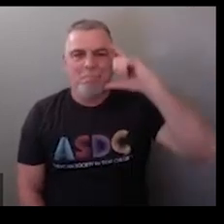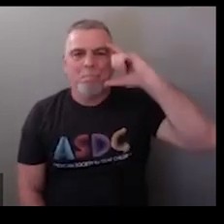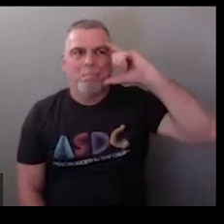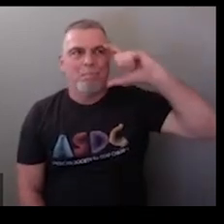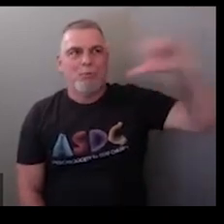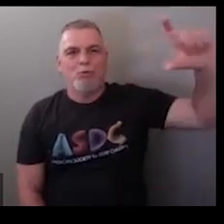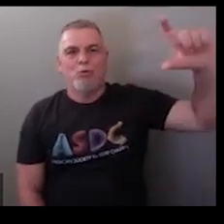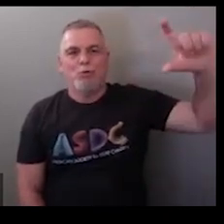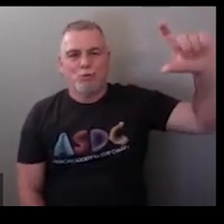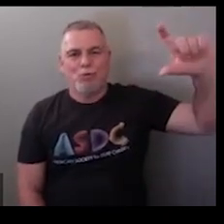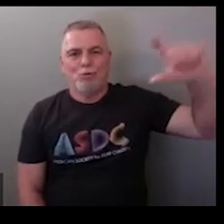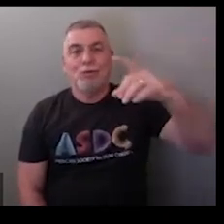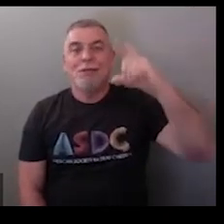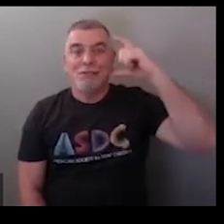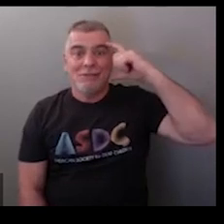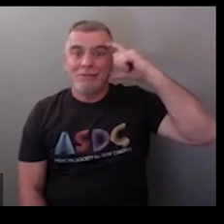moon moon